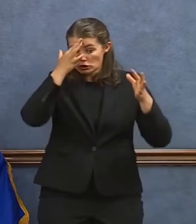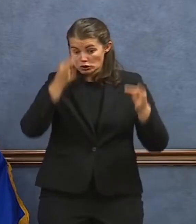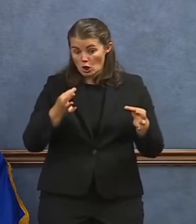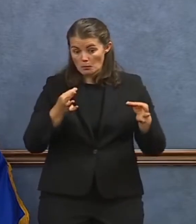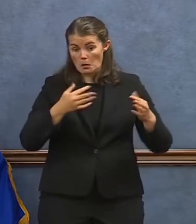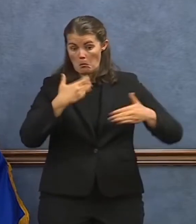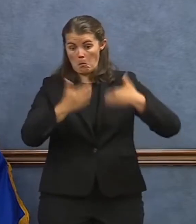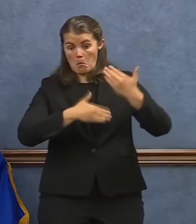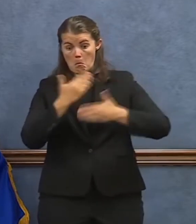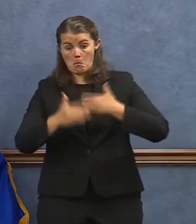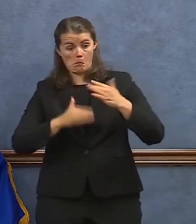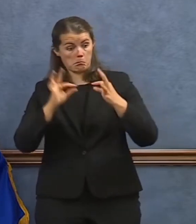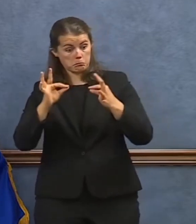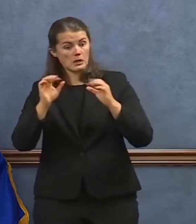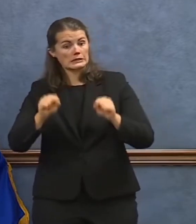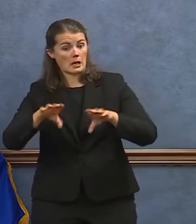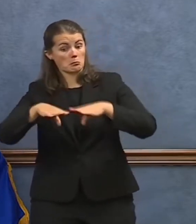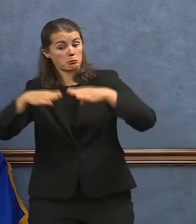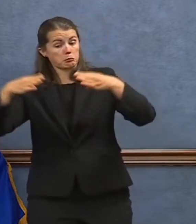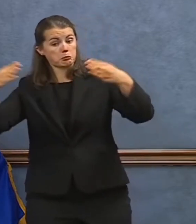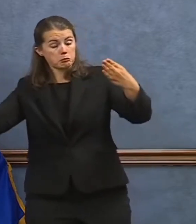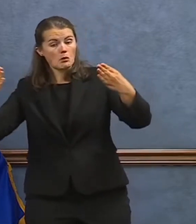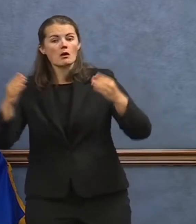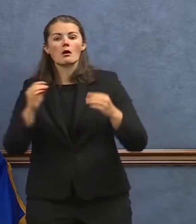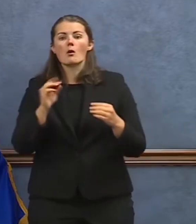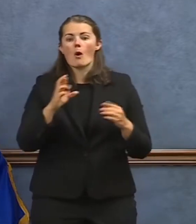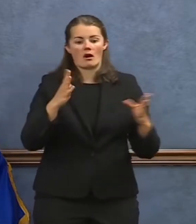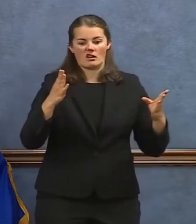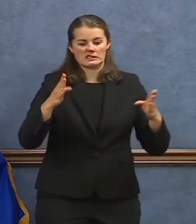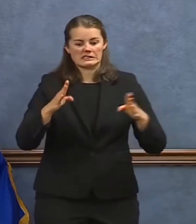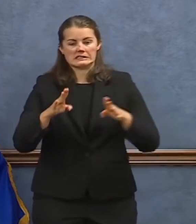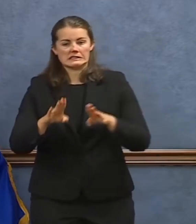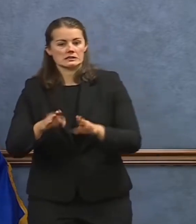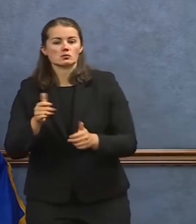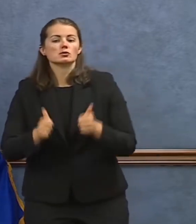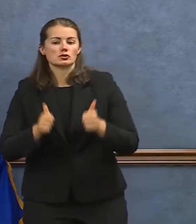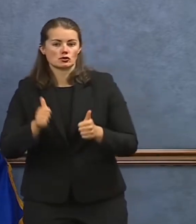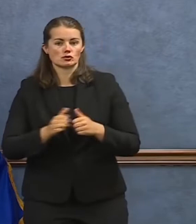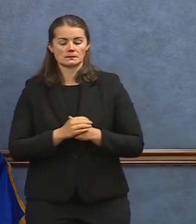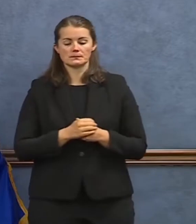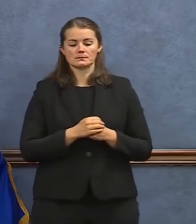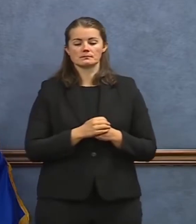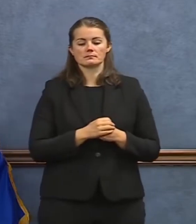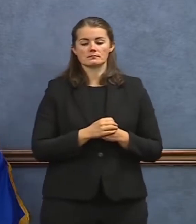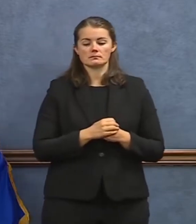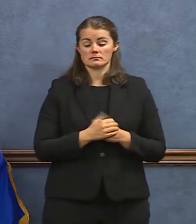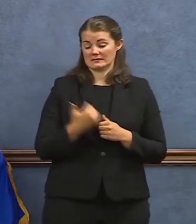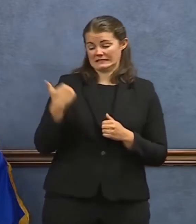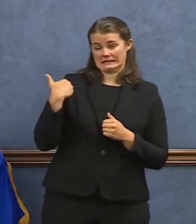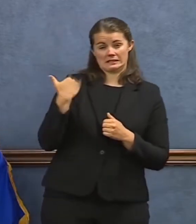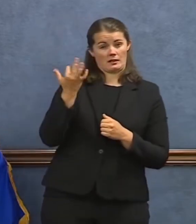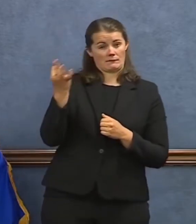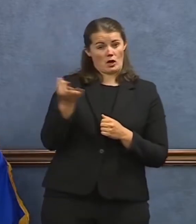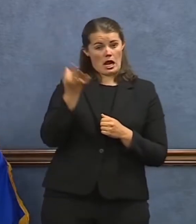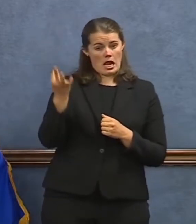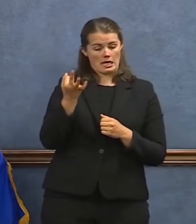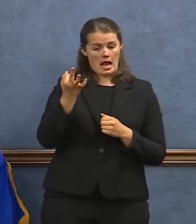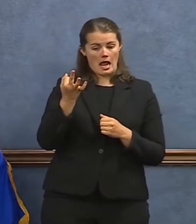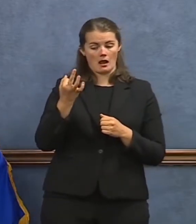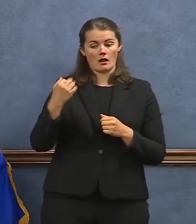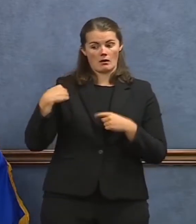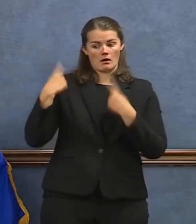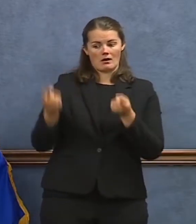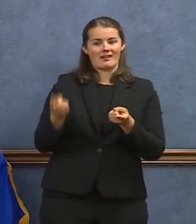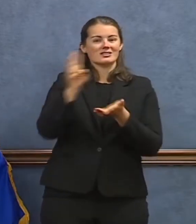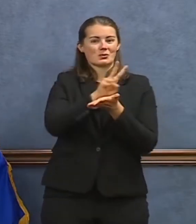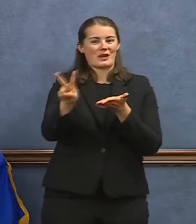right direction. On Friday, we hit two weeks since Phase 2 officially began, and this Thursday will mark two